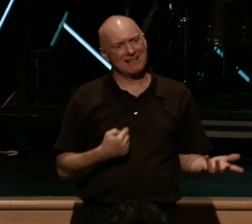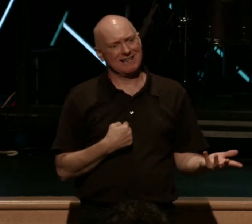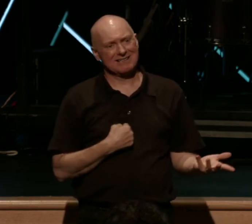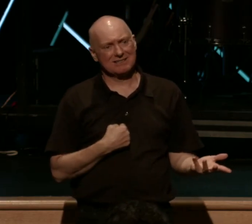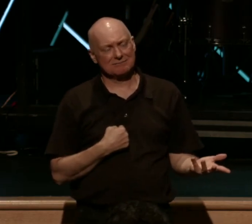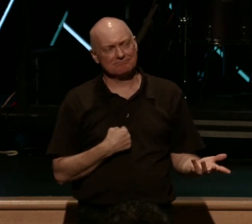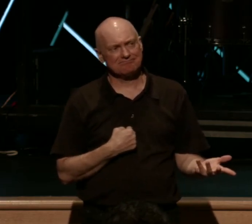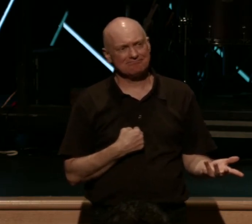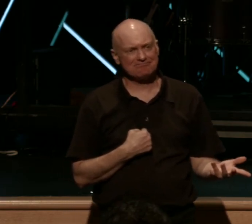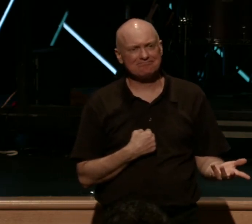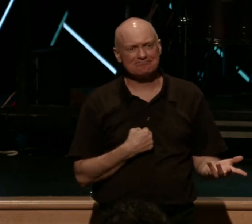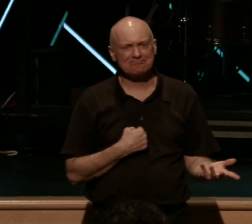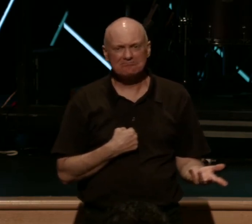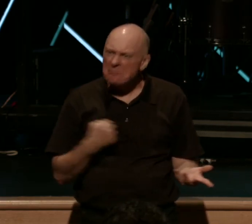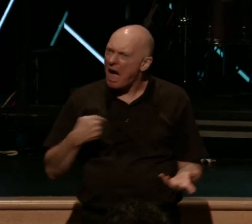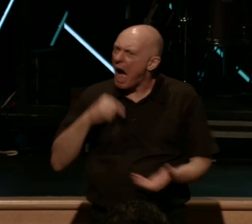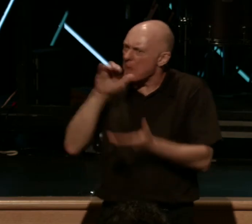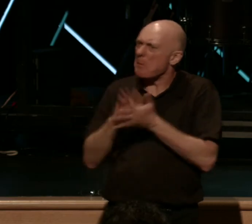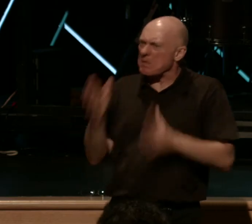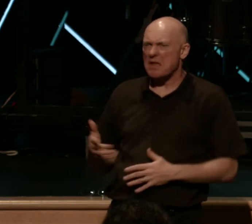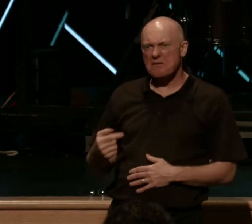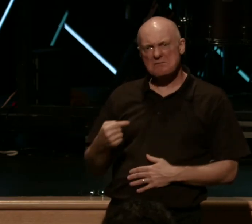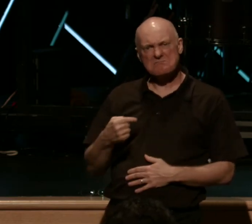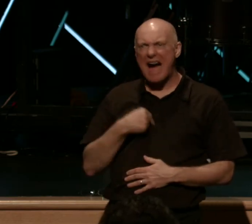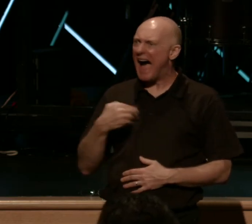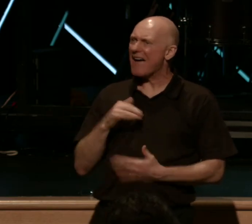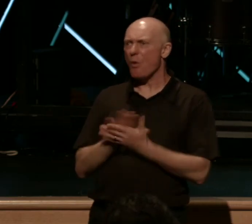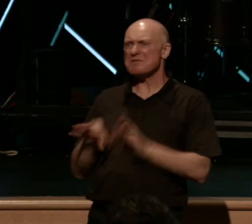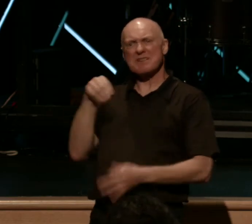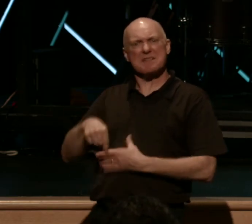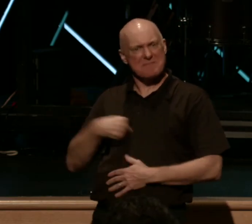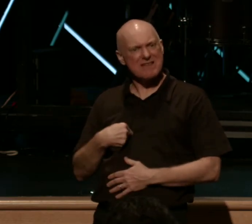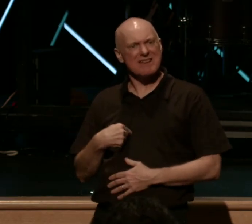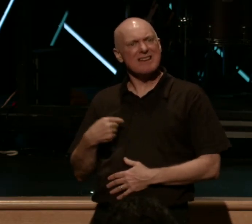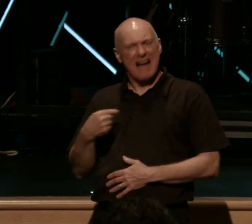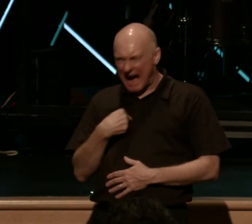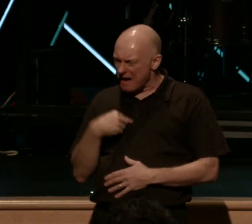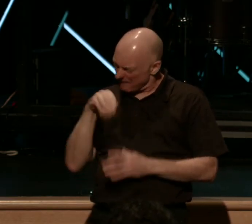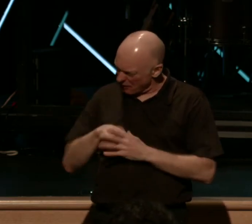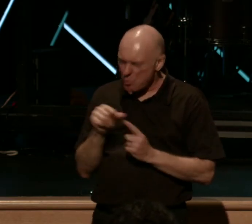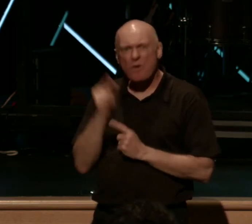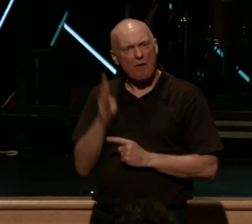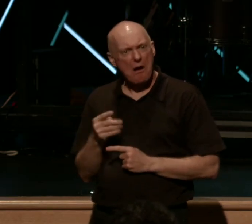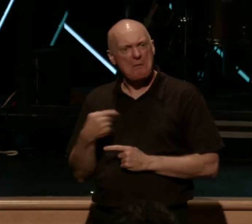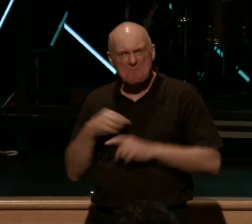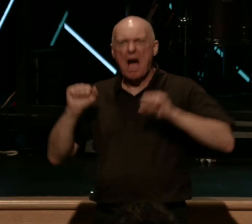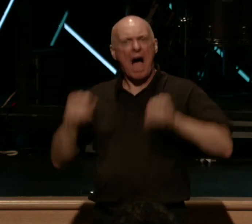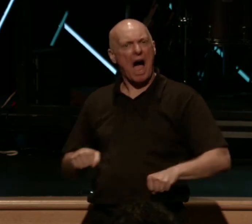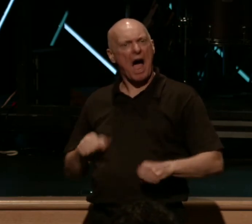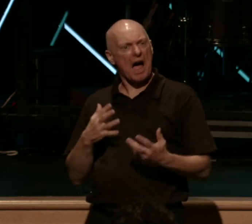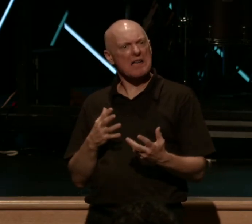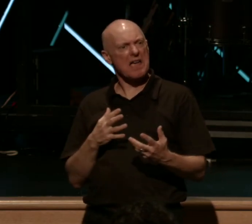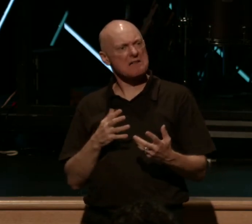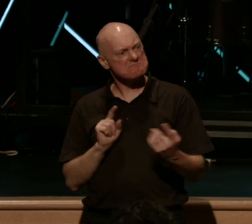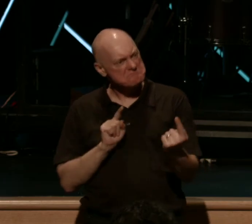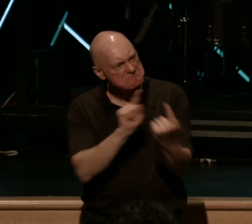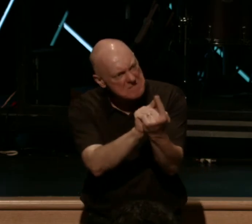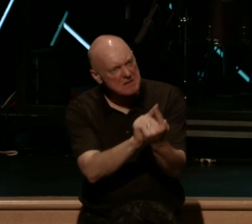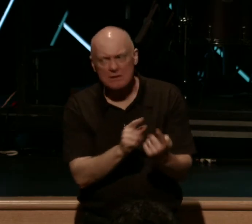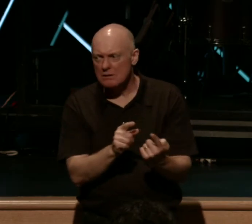this. I'm a believer. I have the spirit of God. I'm wielding the word of God and I can invest in the people of God. I want to challenge you. Start a